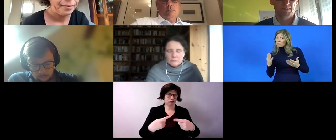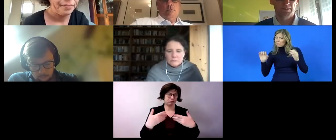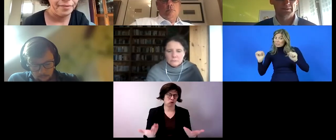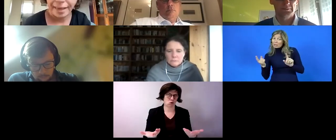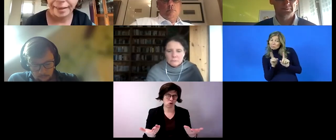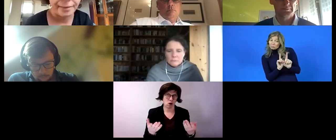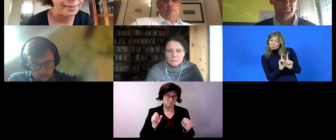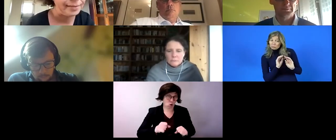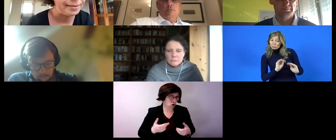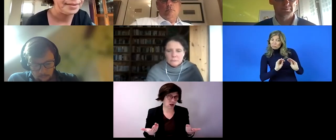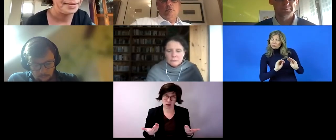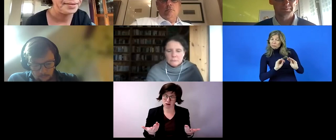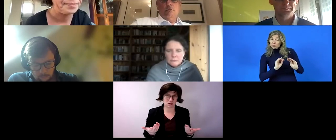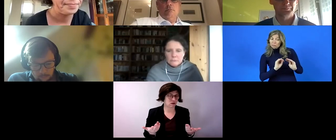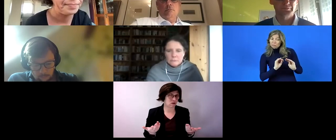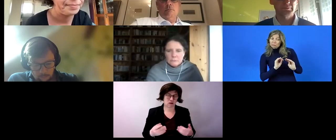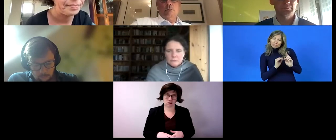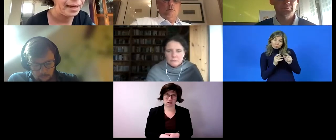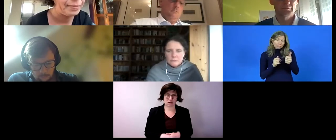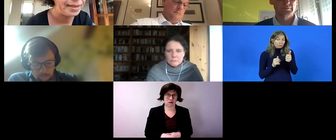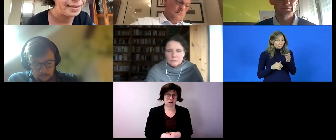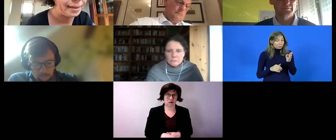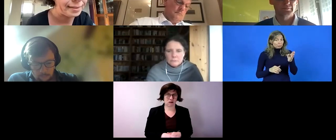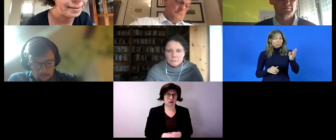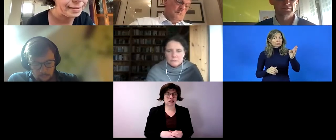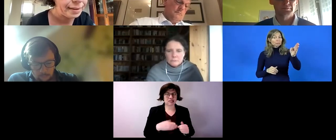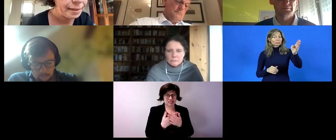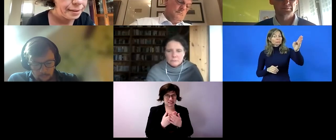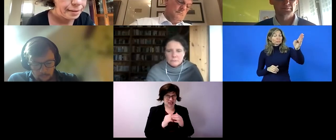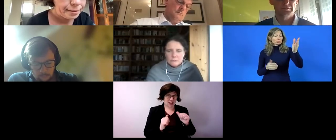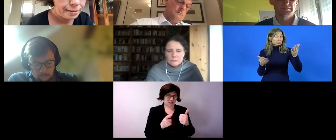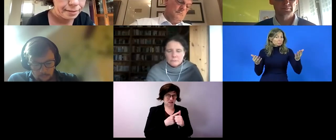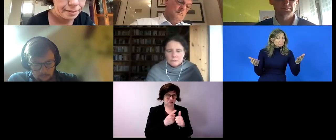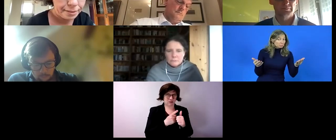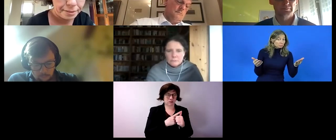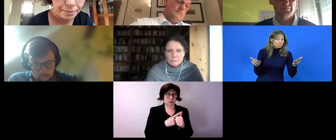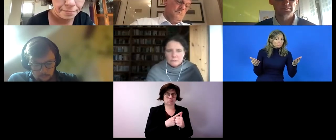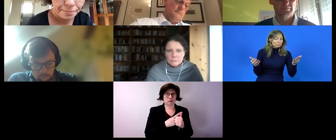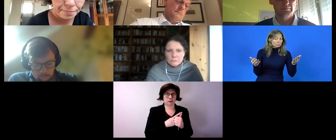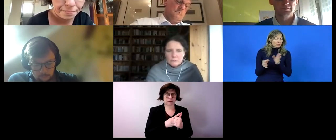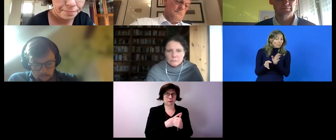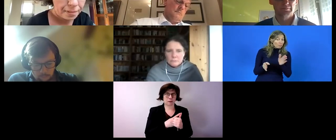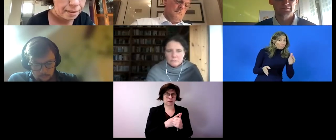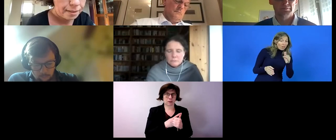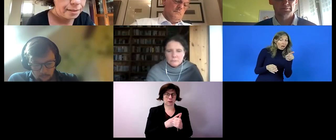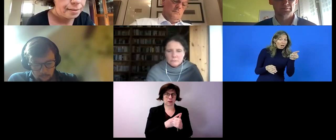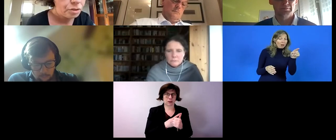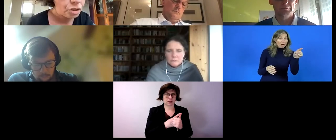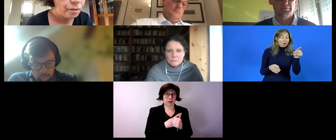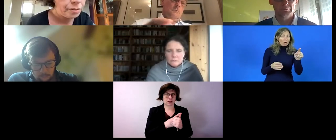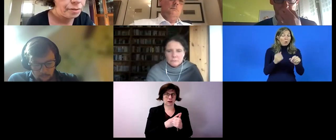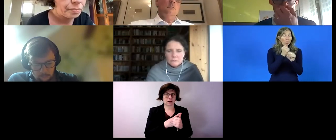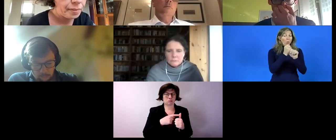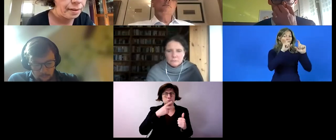that be a step into the right direction if we went uh via those companies that was one thing